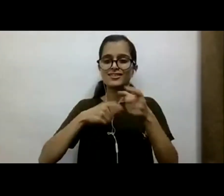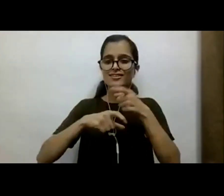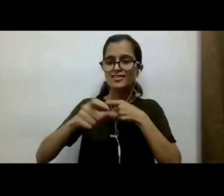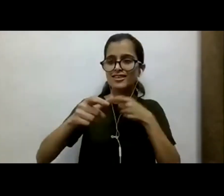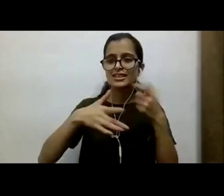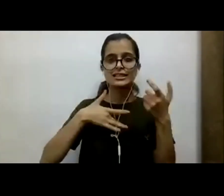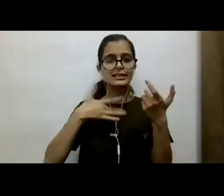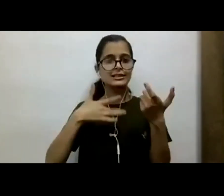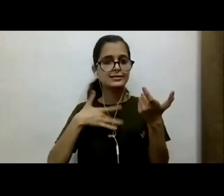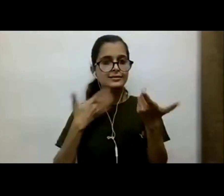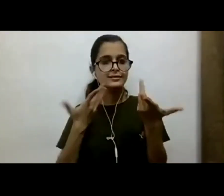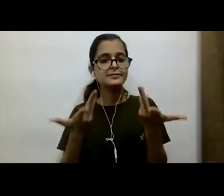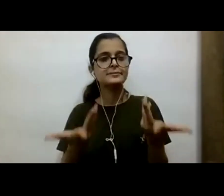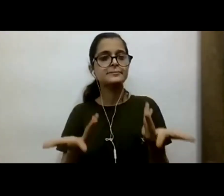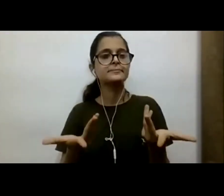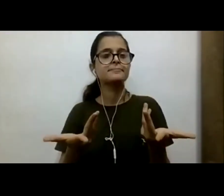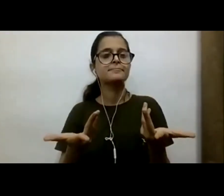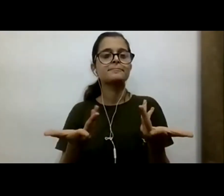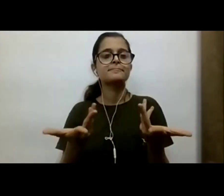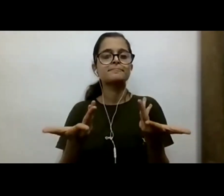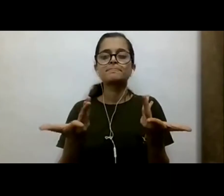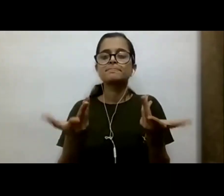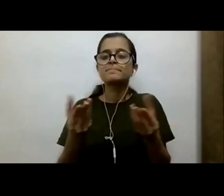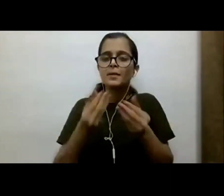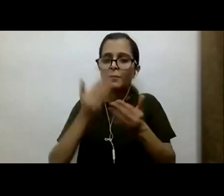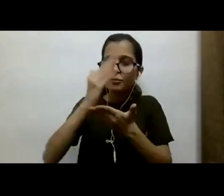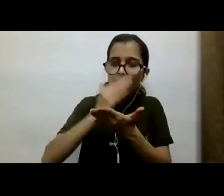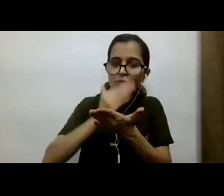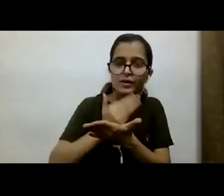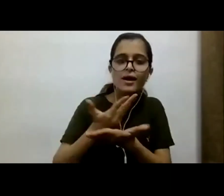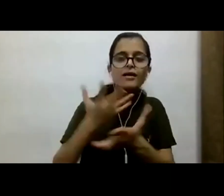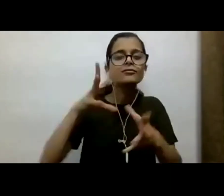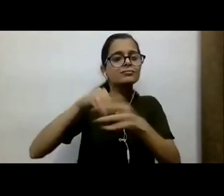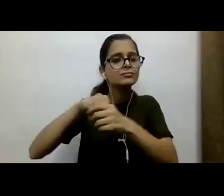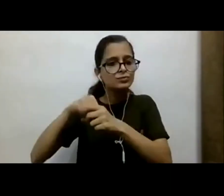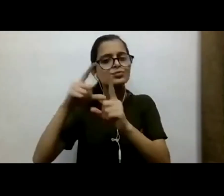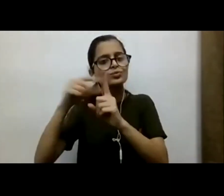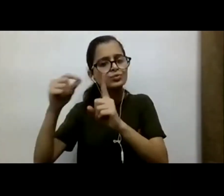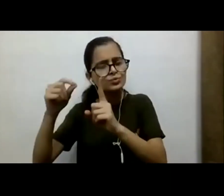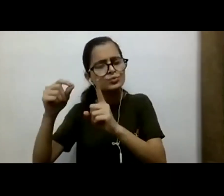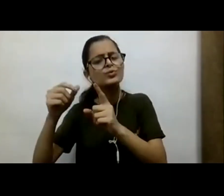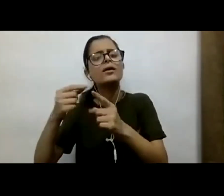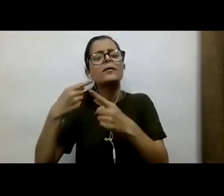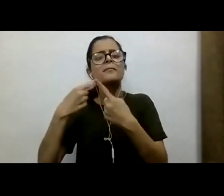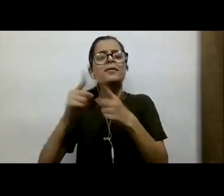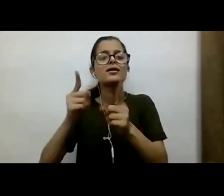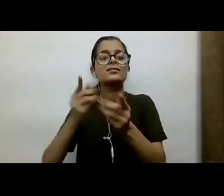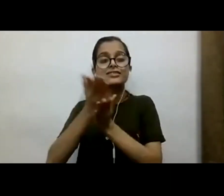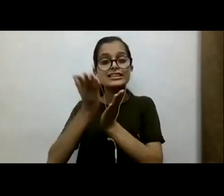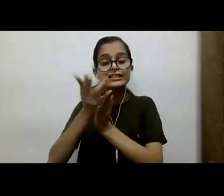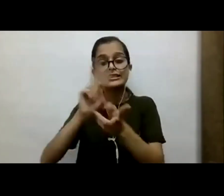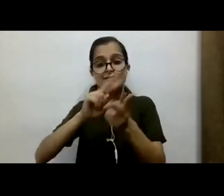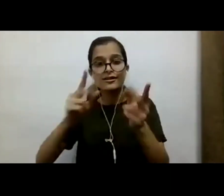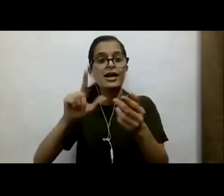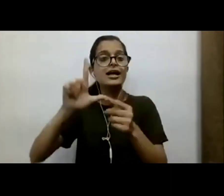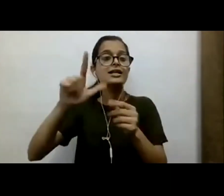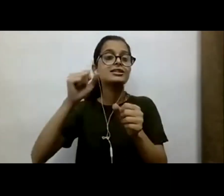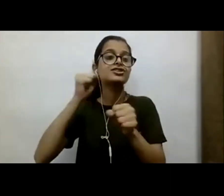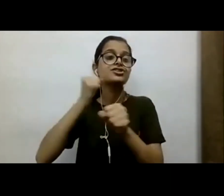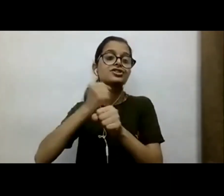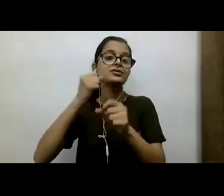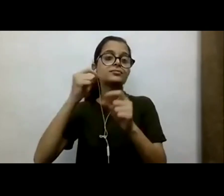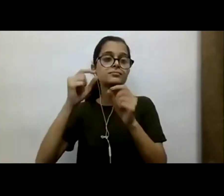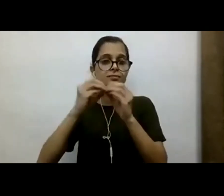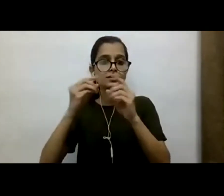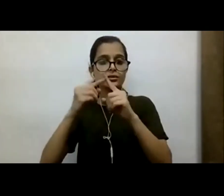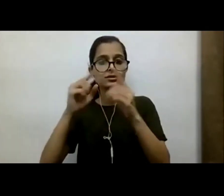did sensitization programs and we included anti-bullying modules and LGBT inclusion as a part of